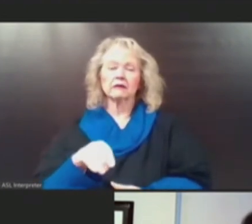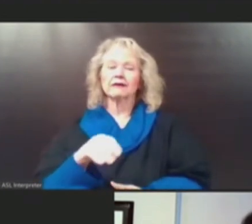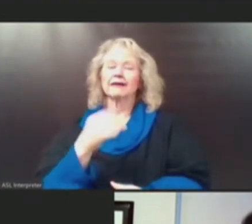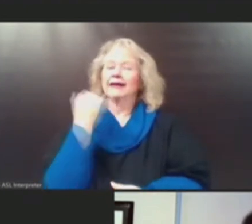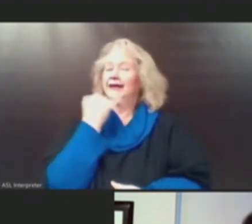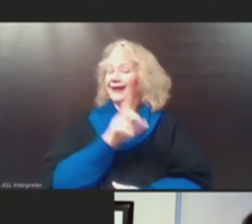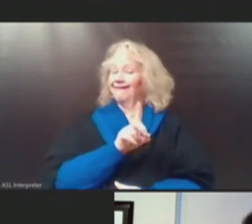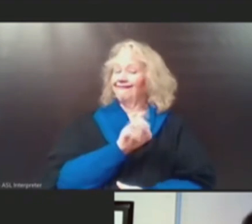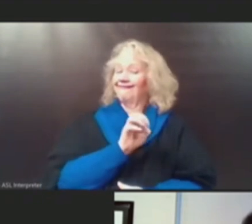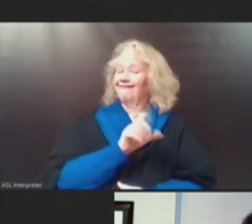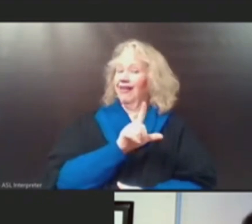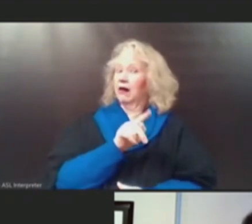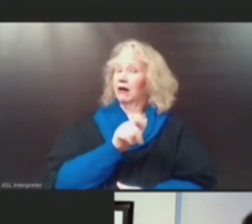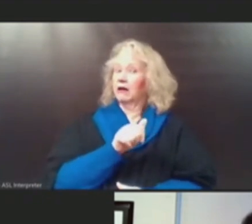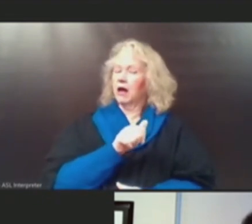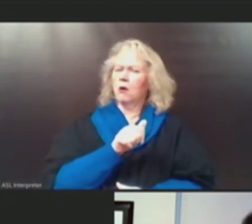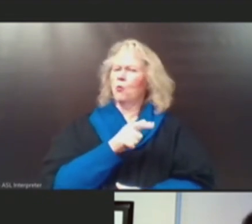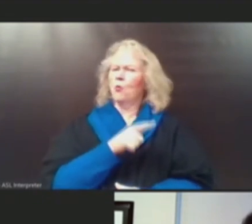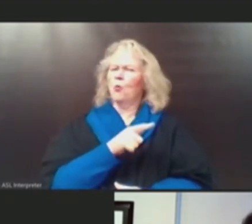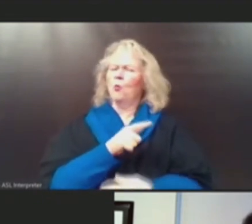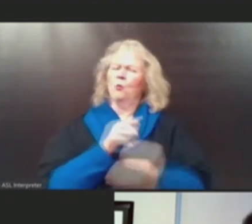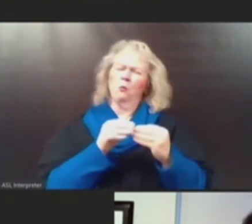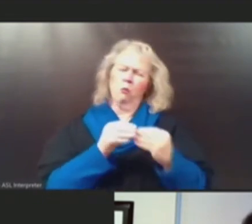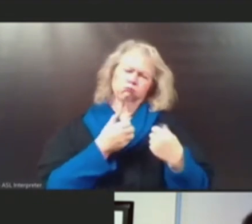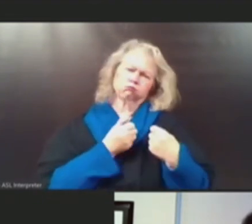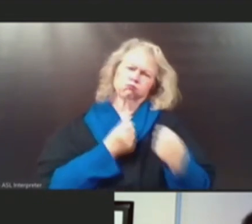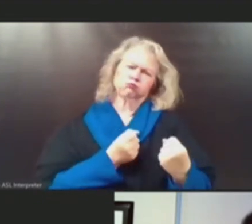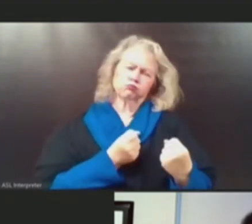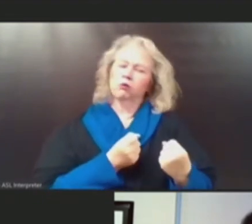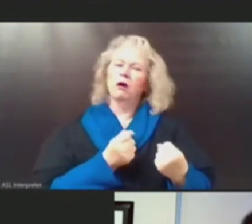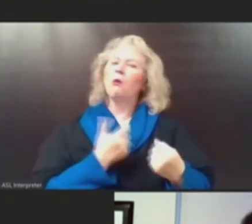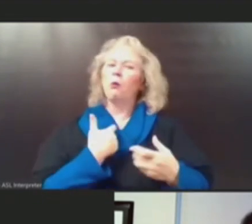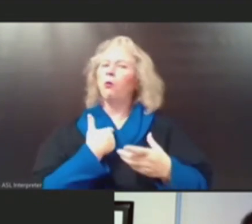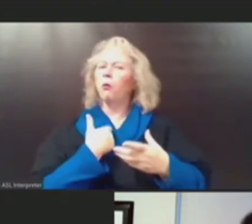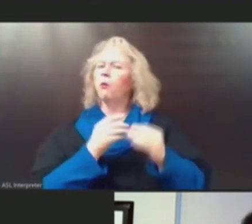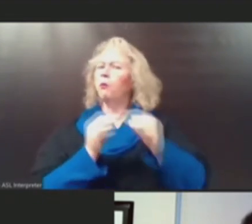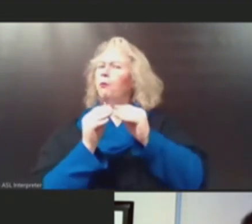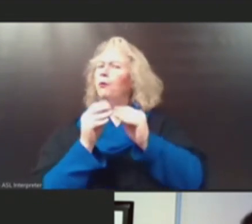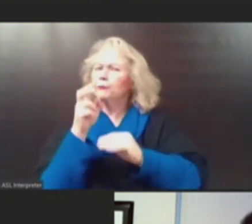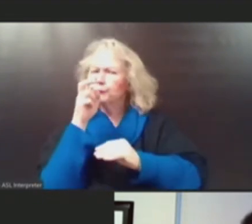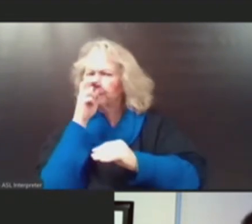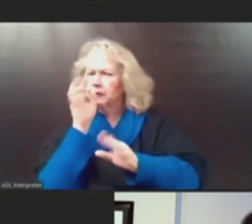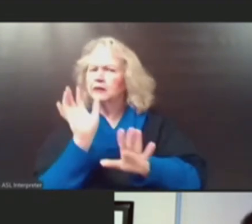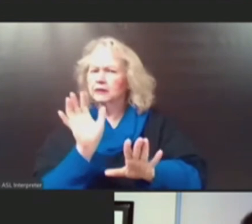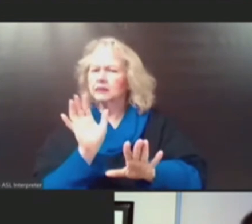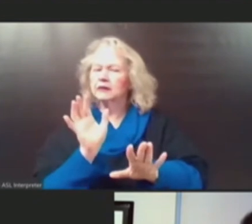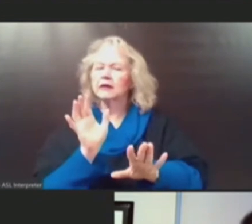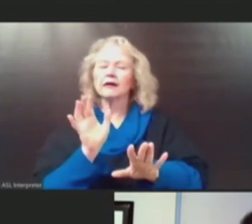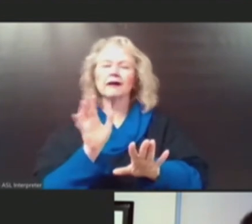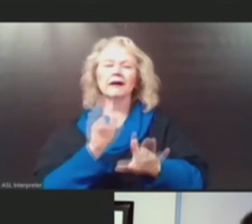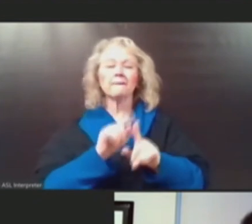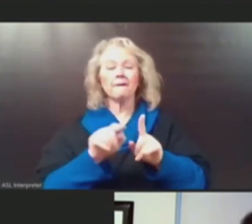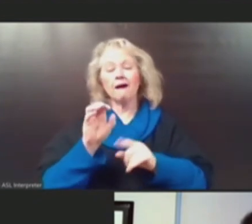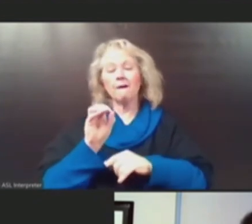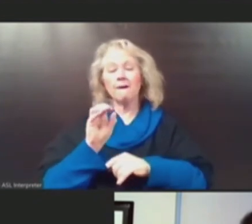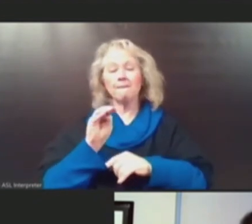which is a lot more virulent, I'd be probably stricter in terms of the infection rate. When it's Omicron, which is so much less